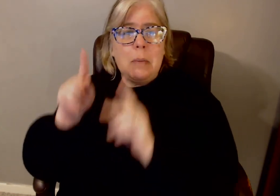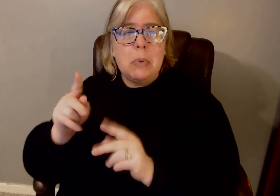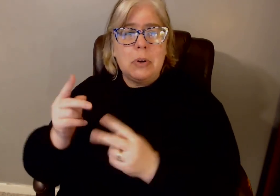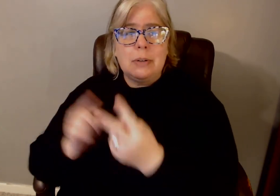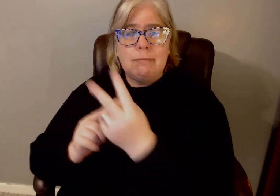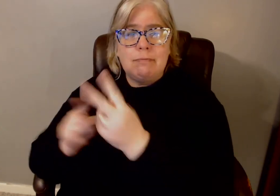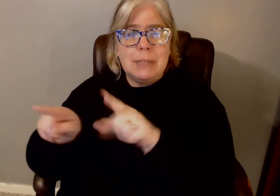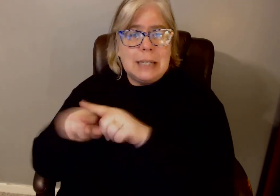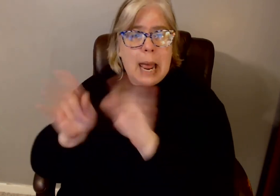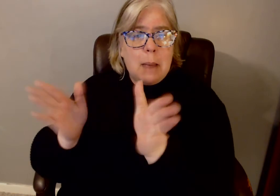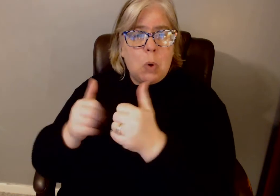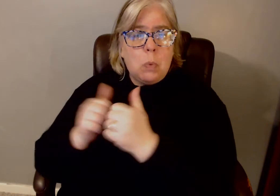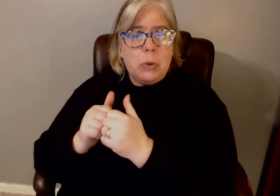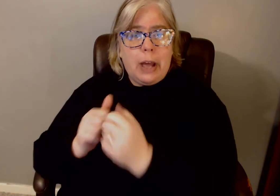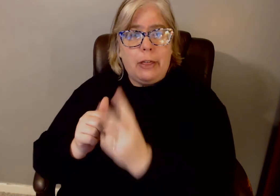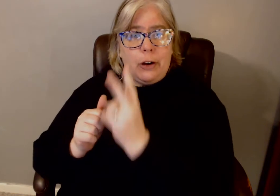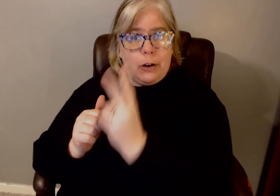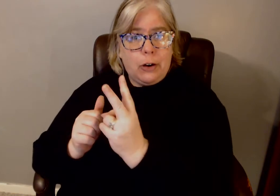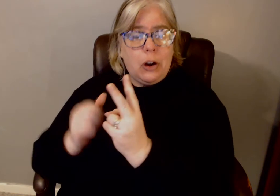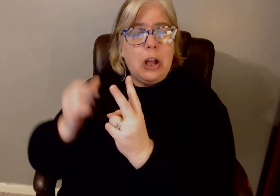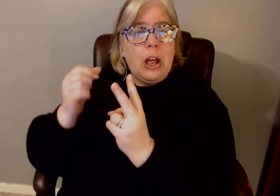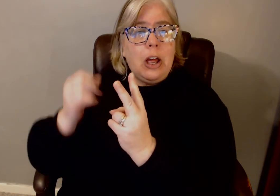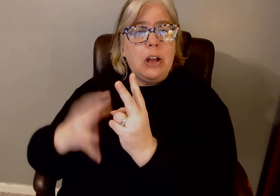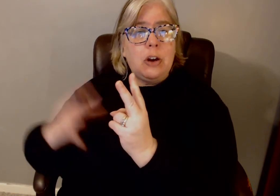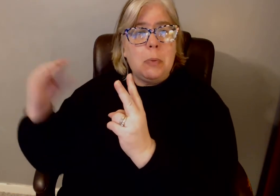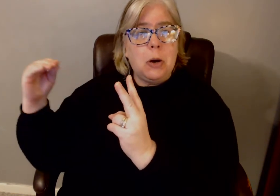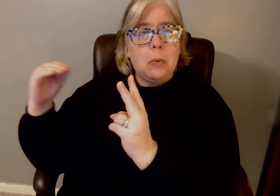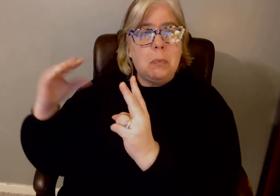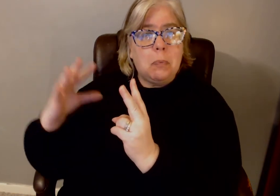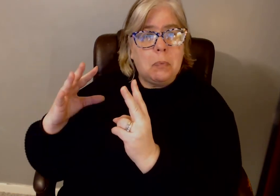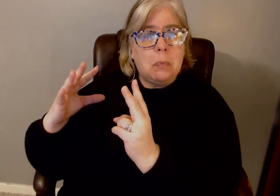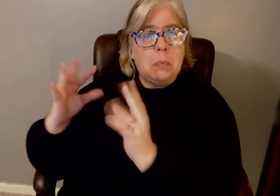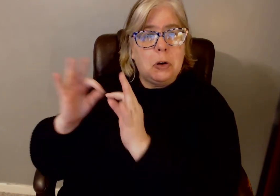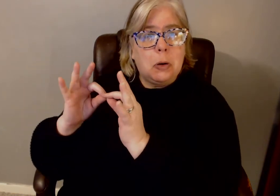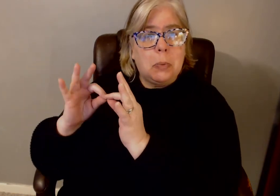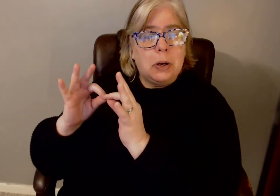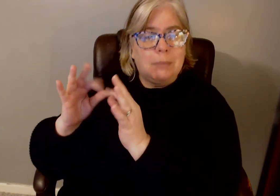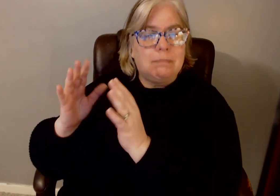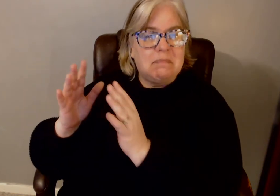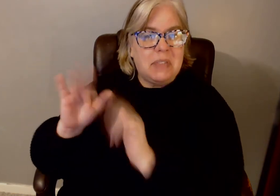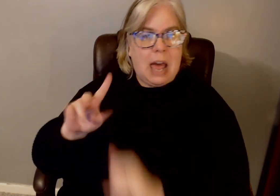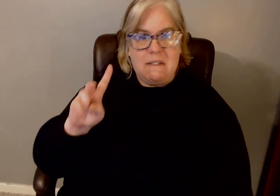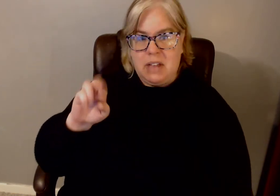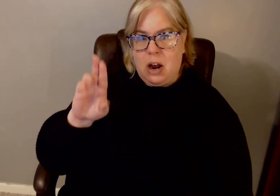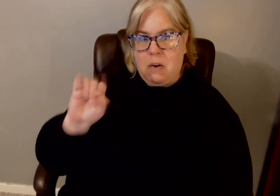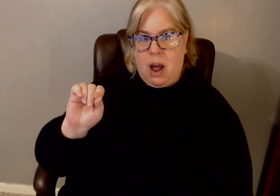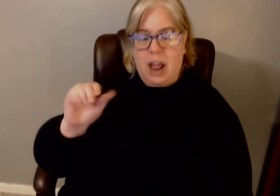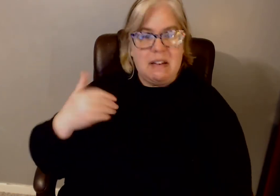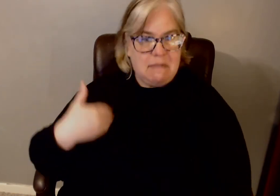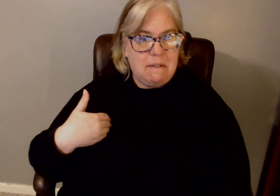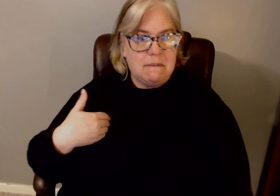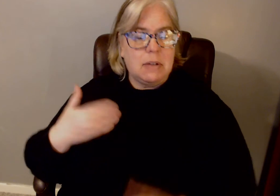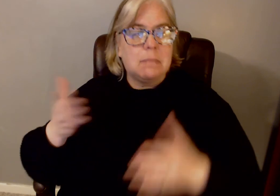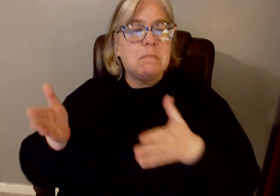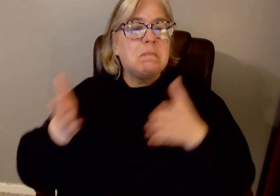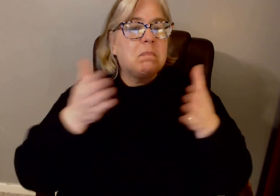doesn't walk better than I even